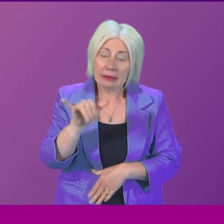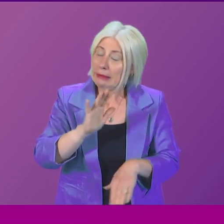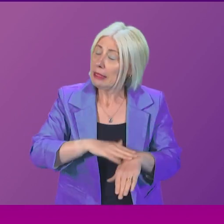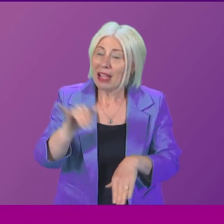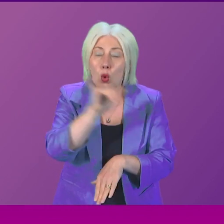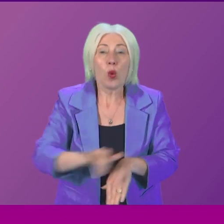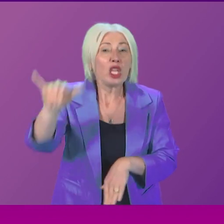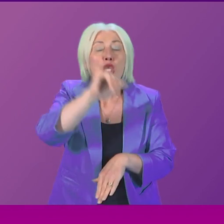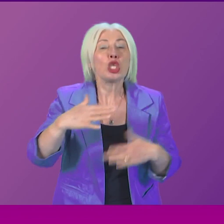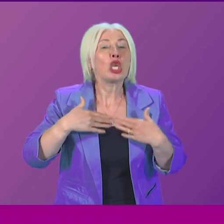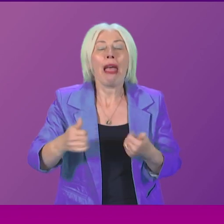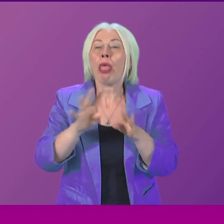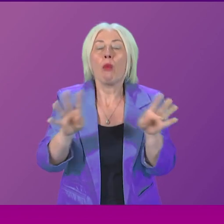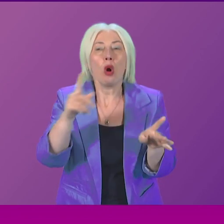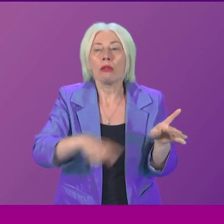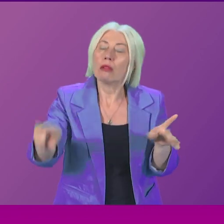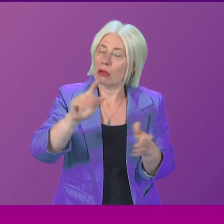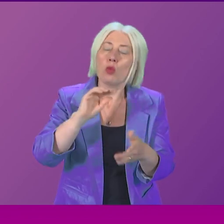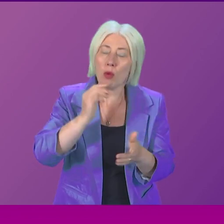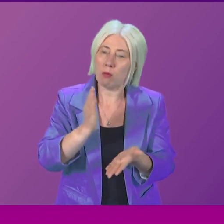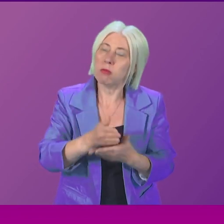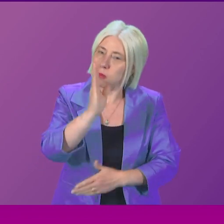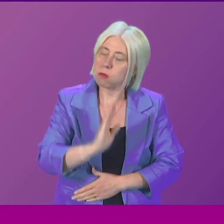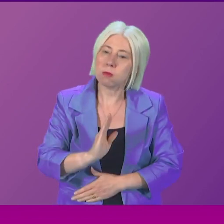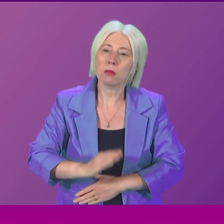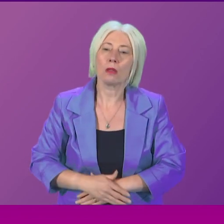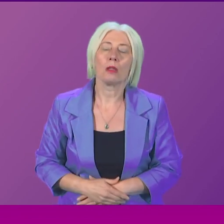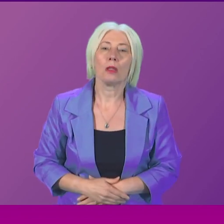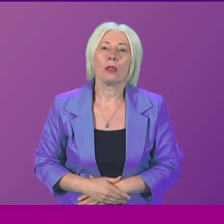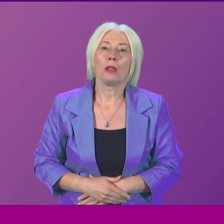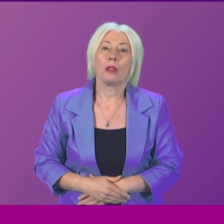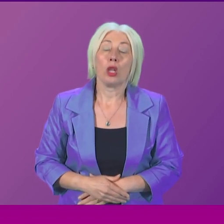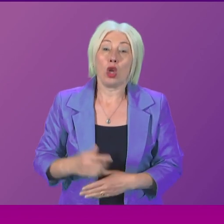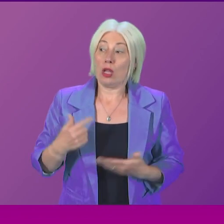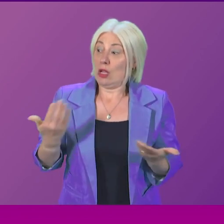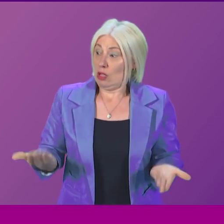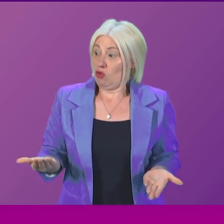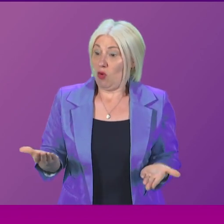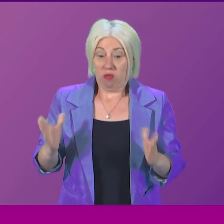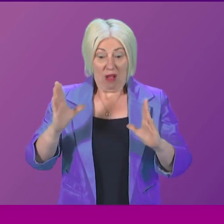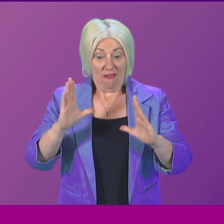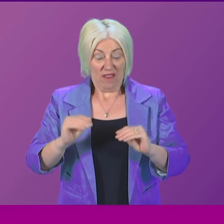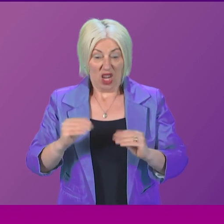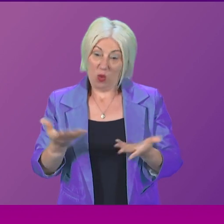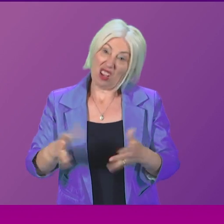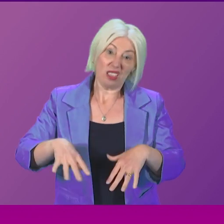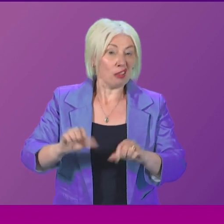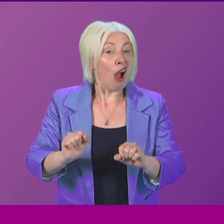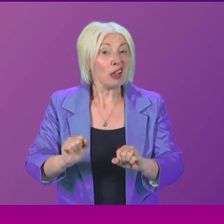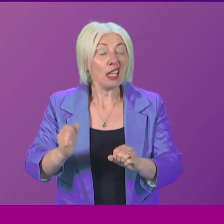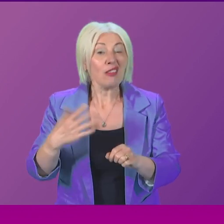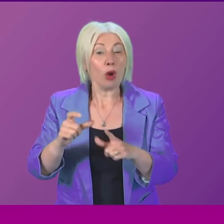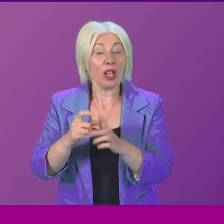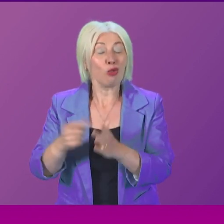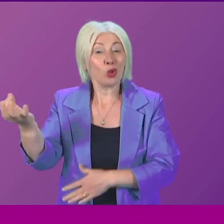is affected. So again, I will really end where I started in terms of the questioning from Douglas Ross.